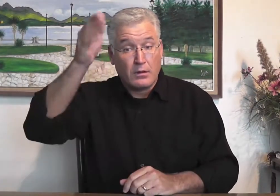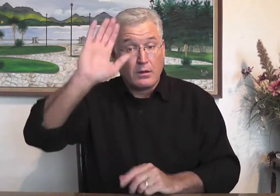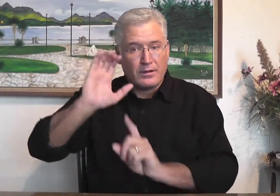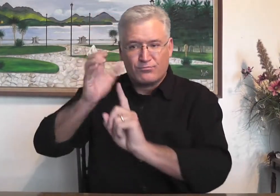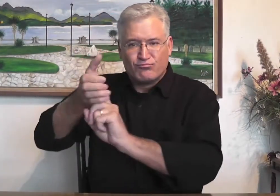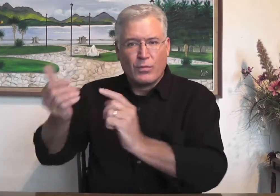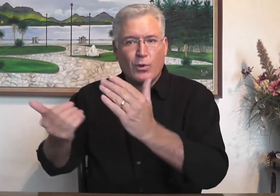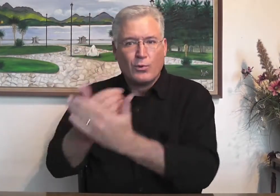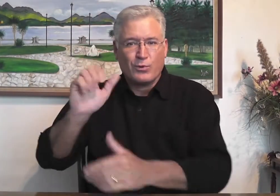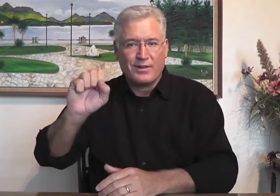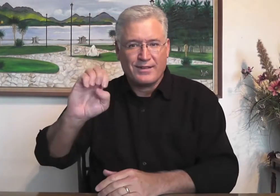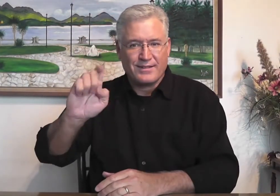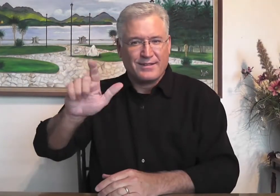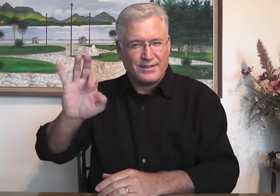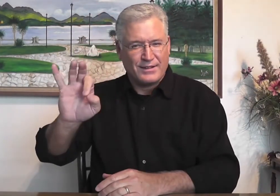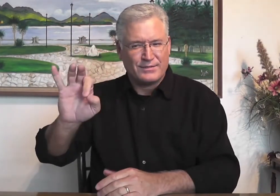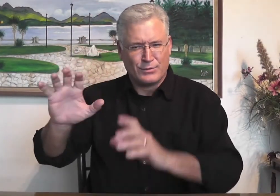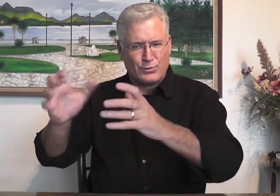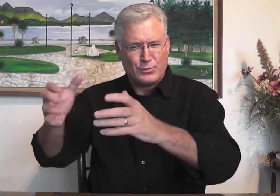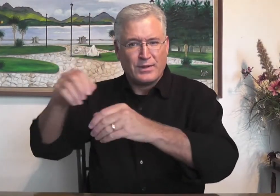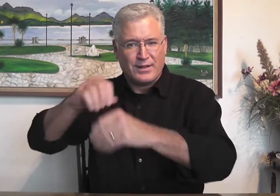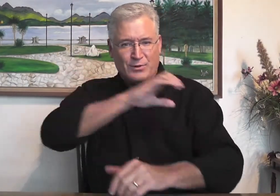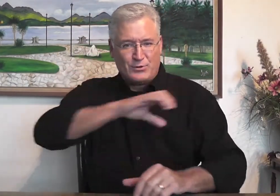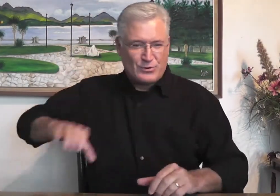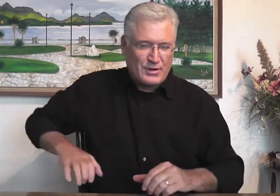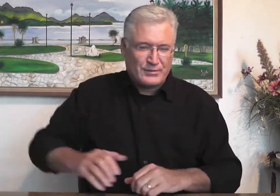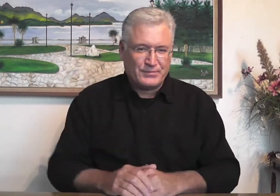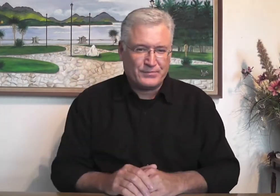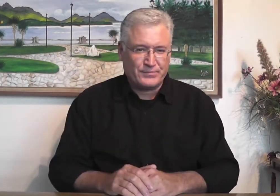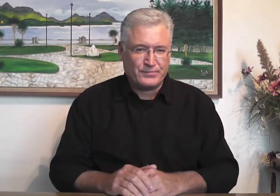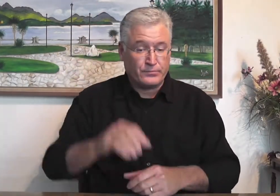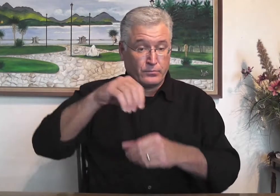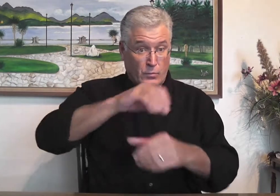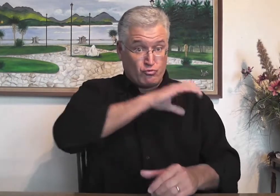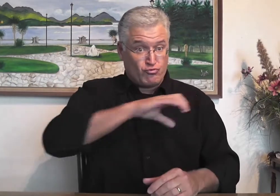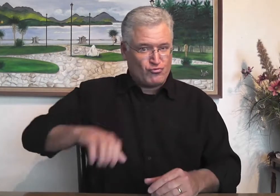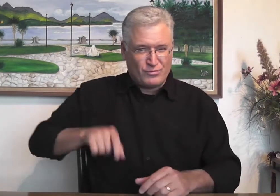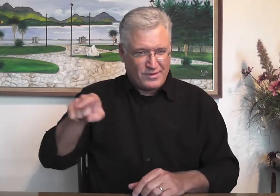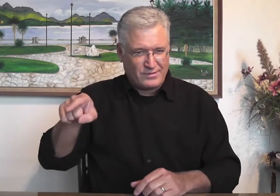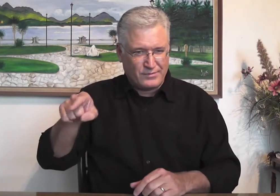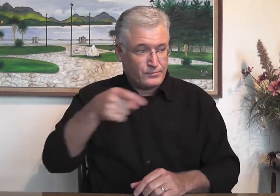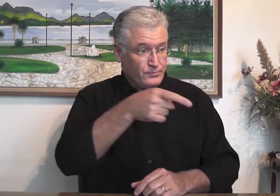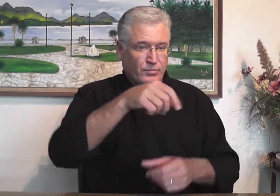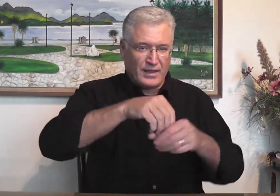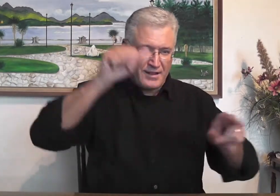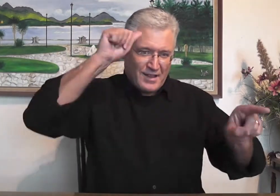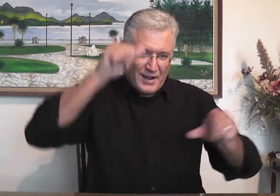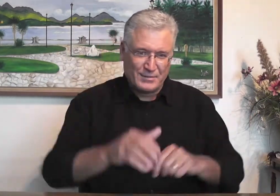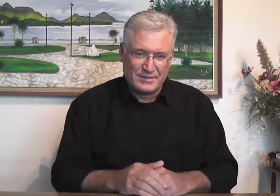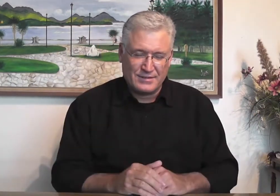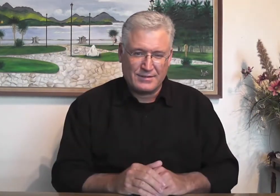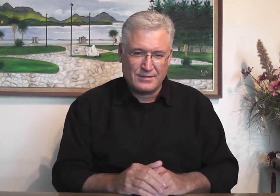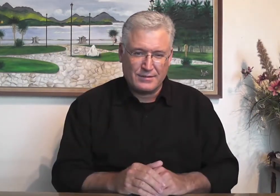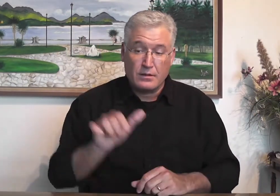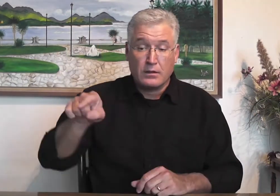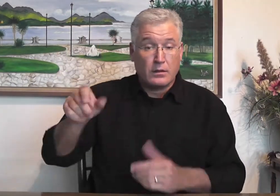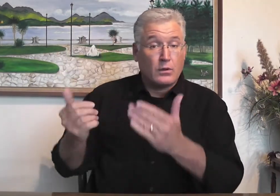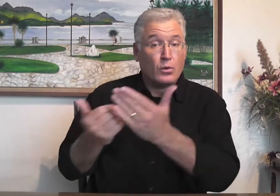new people. God made this new people who were in Christ holy. These people in Christ are not